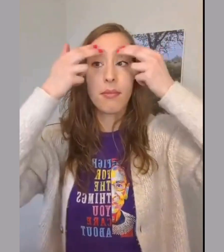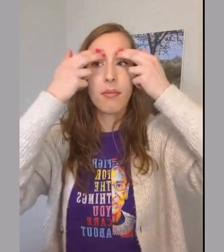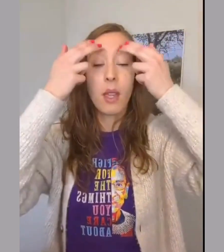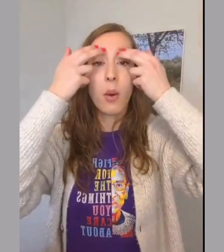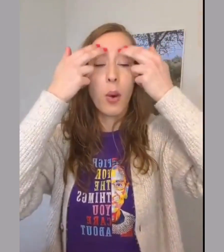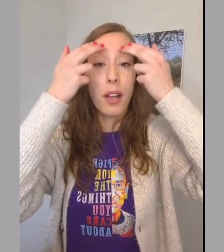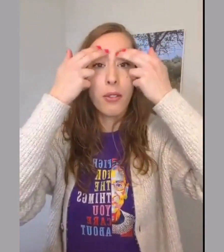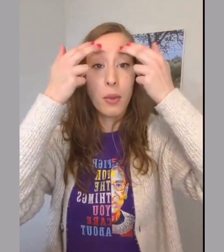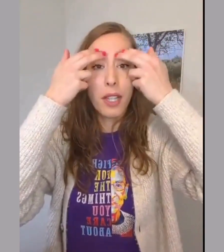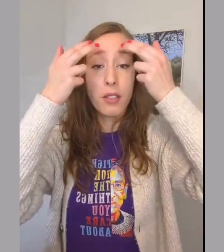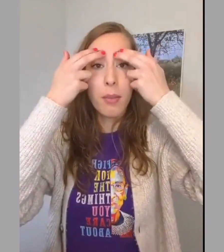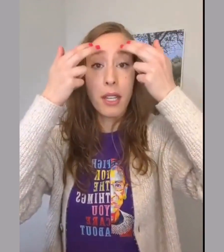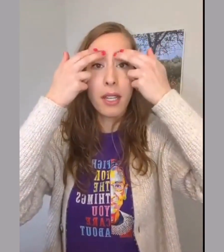Whatever way you spin it.